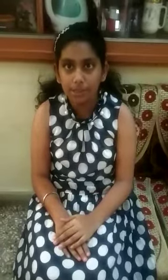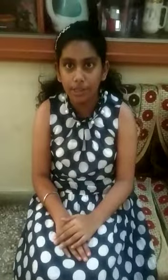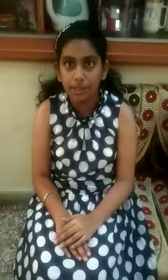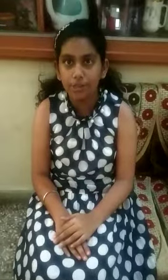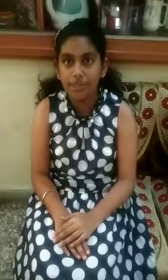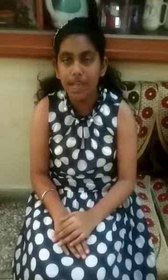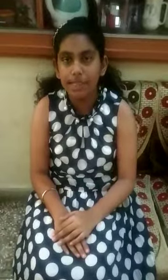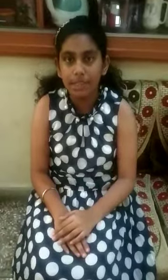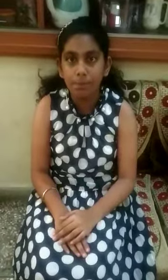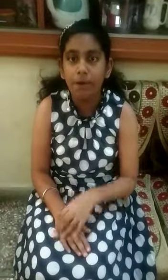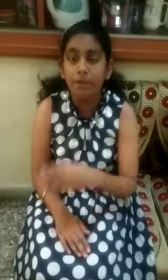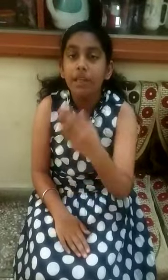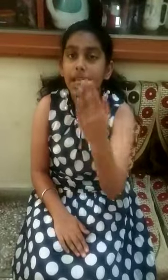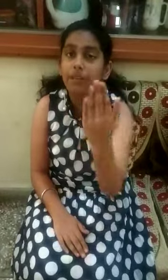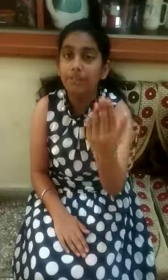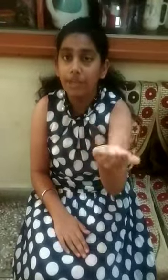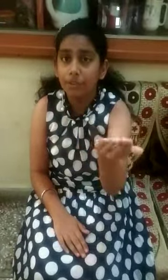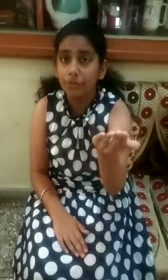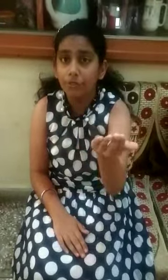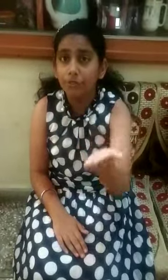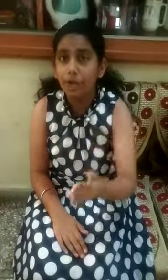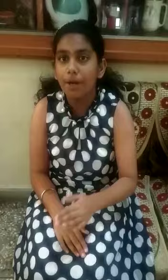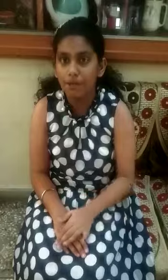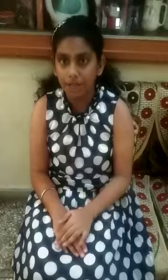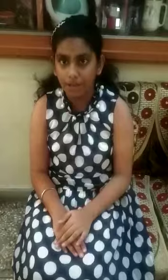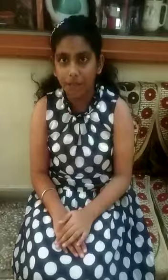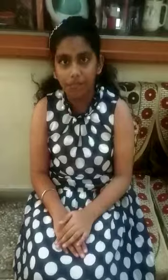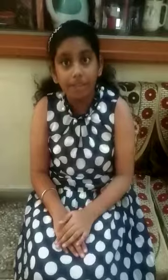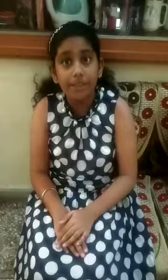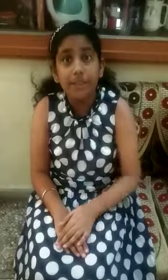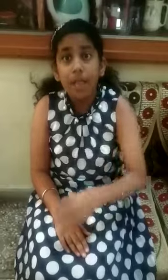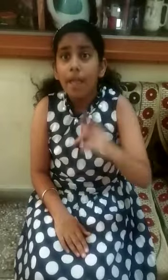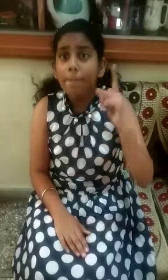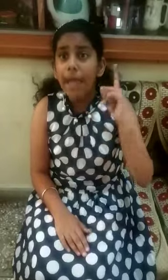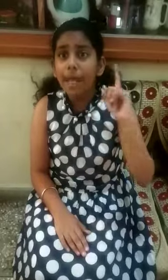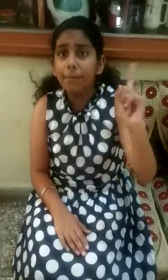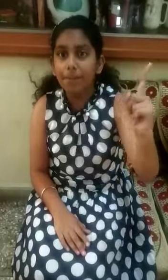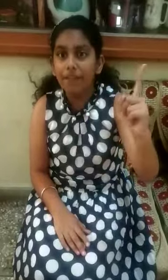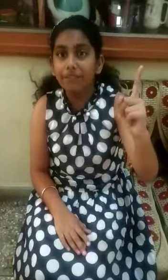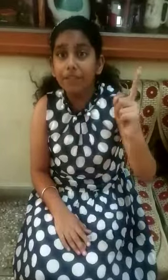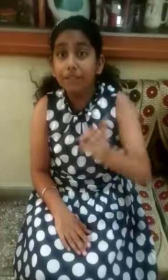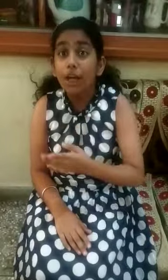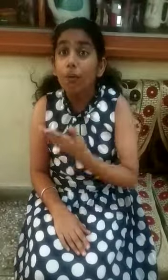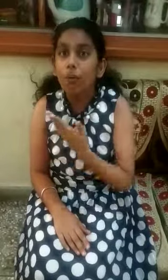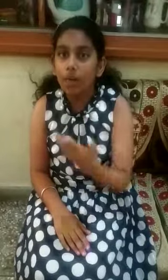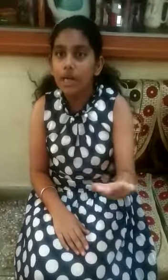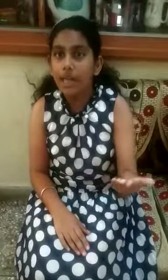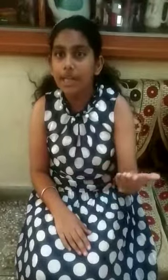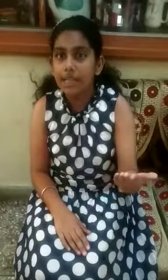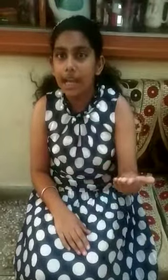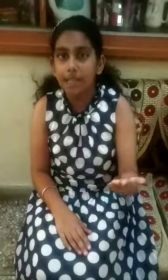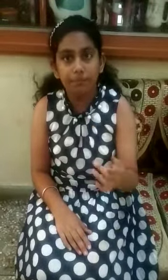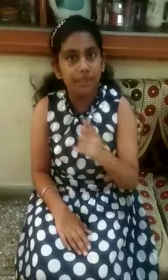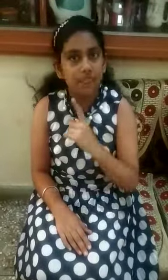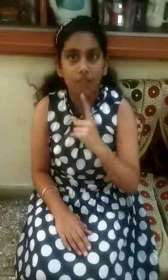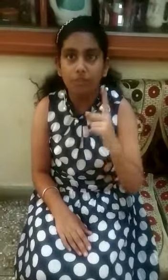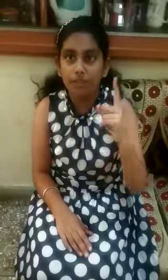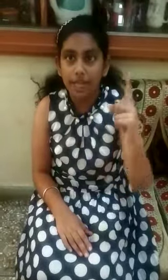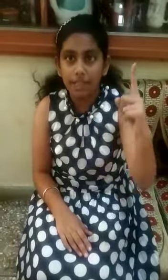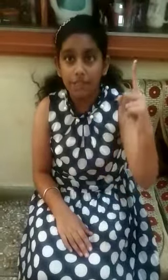going to recite a poem in front of you about Coronavirus. Man prefers work and time instead of life.